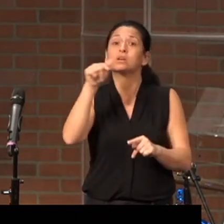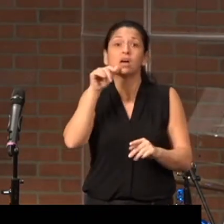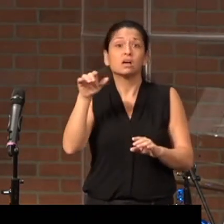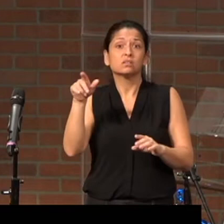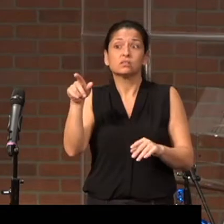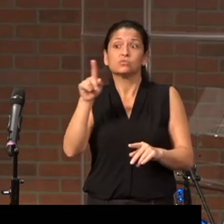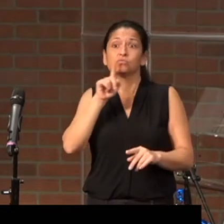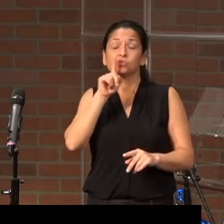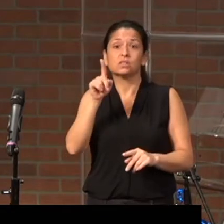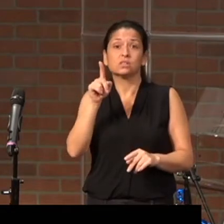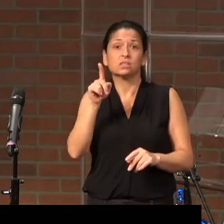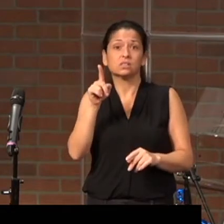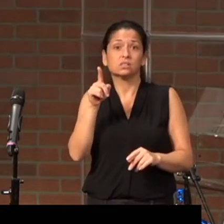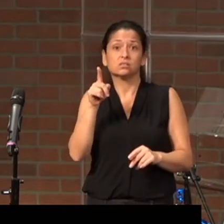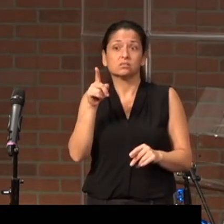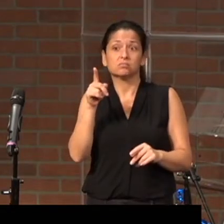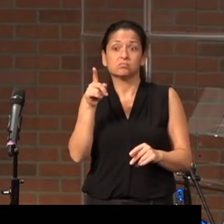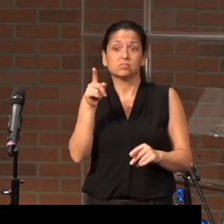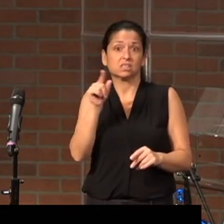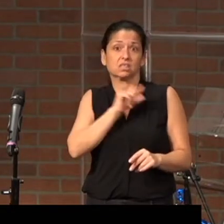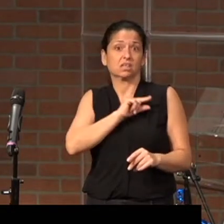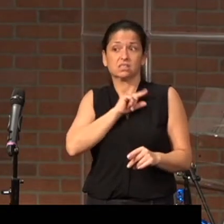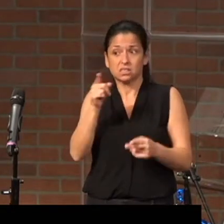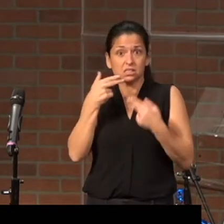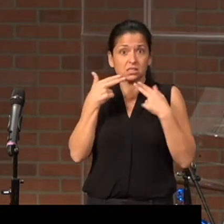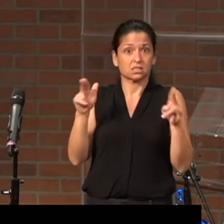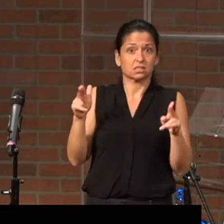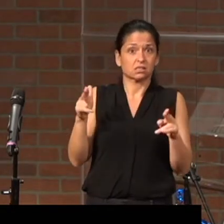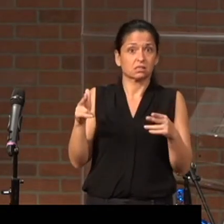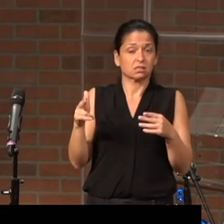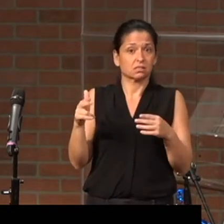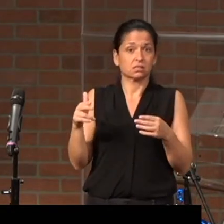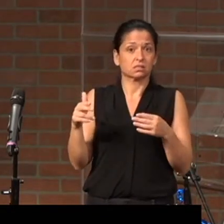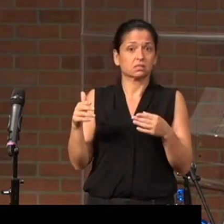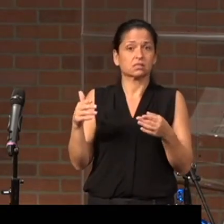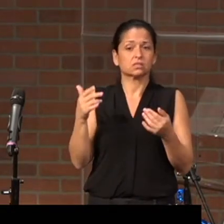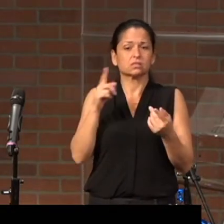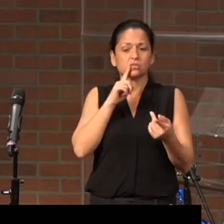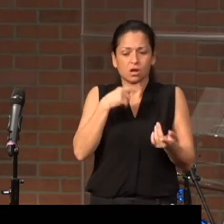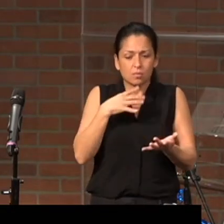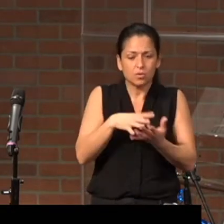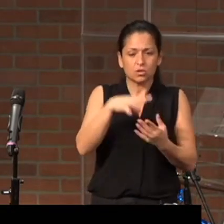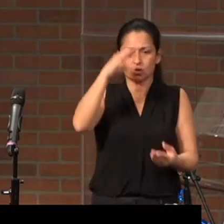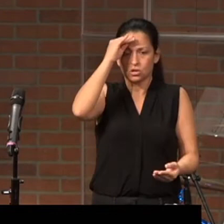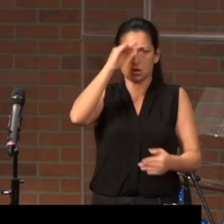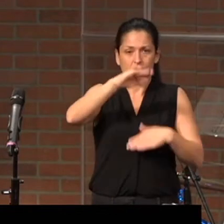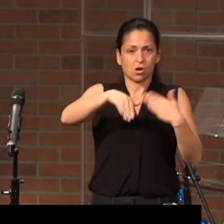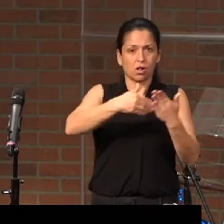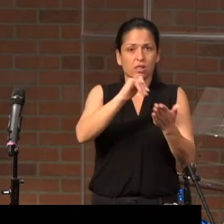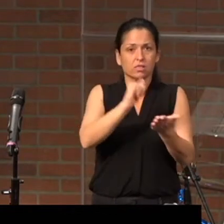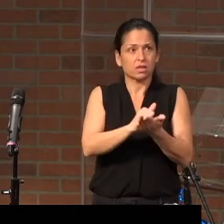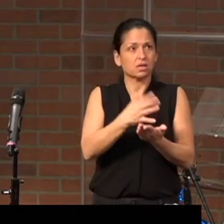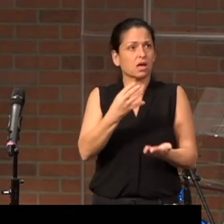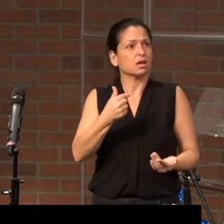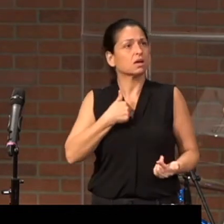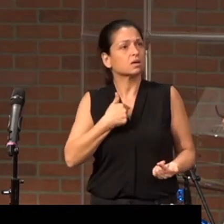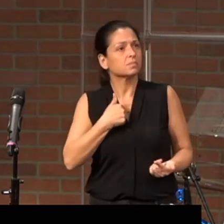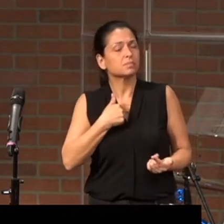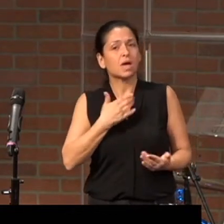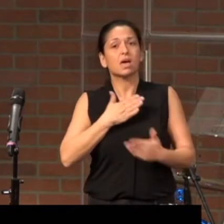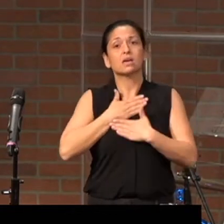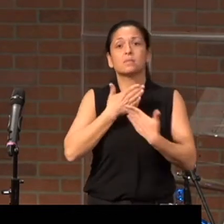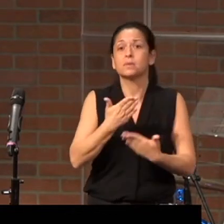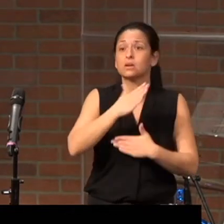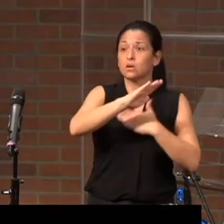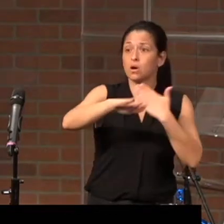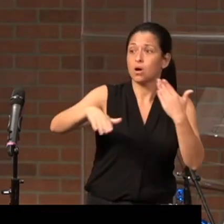they did do. So, I'm learning all of this and I'm spitting and I'm, right now, and I'm admitting